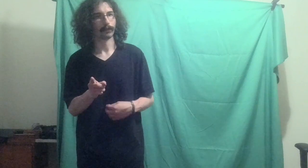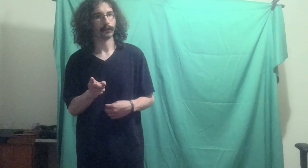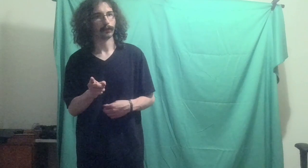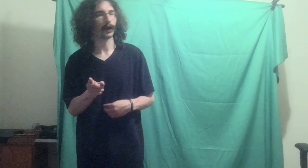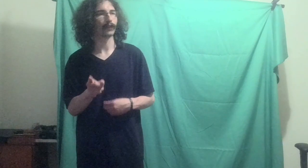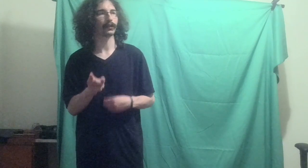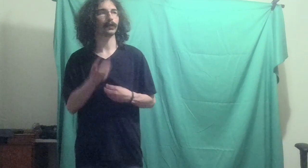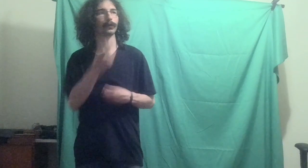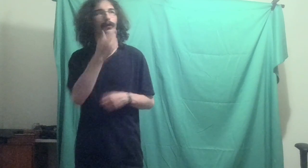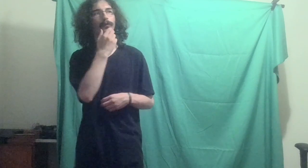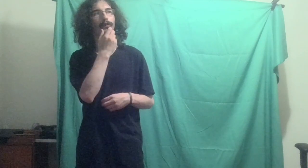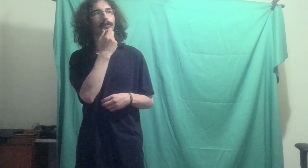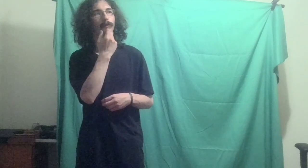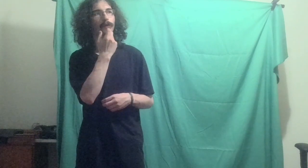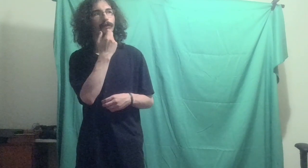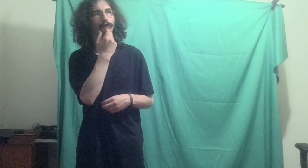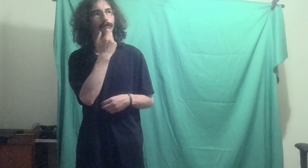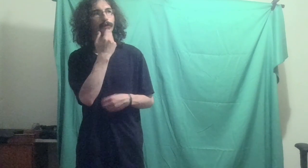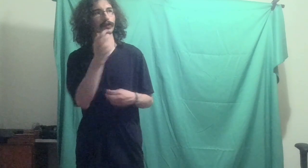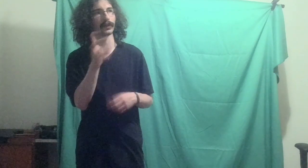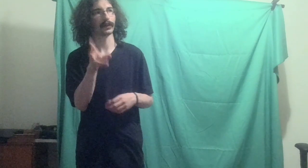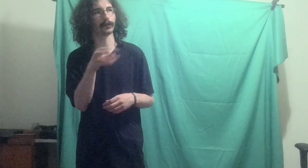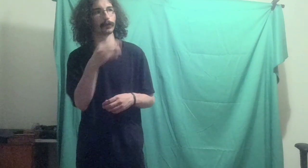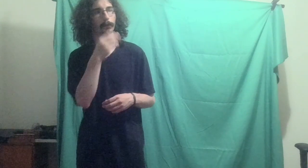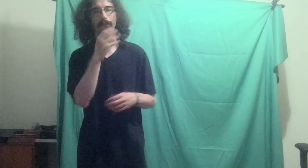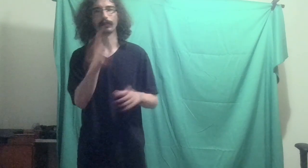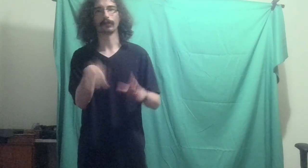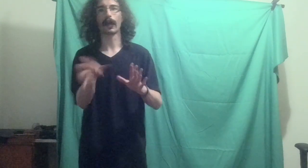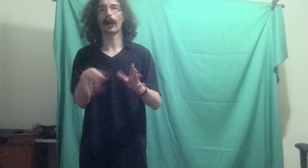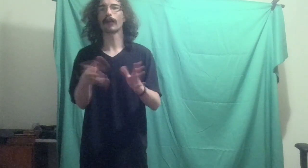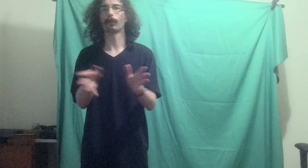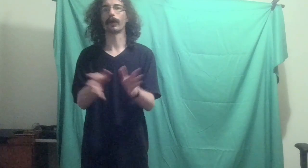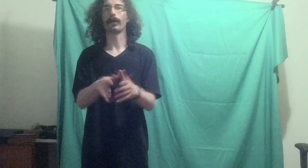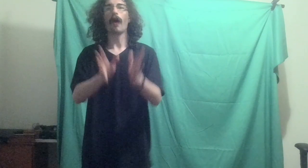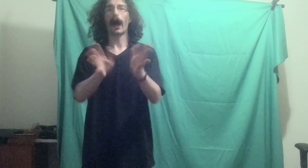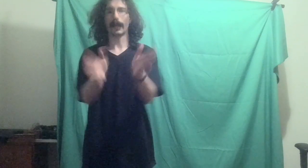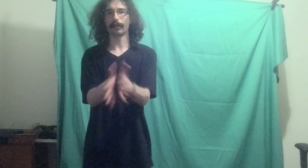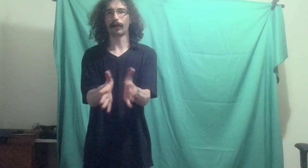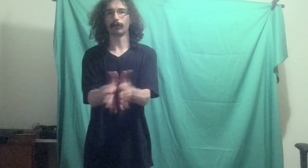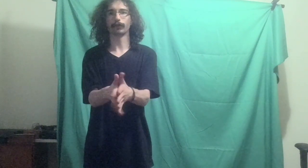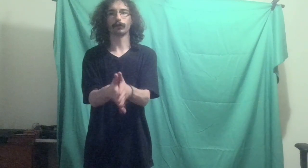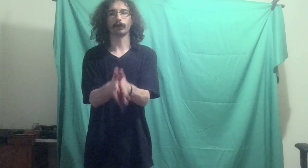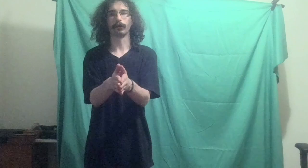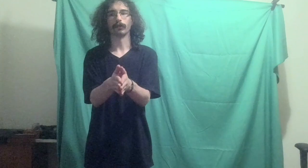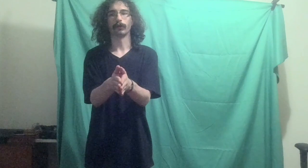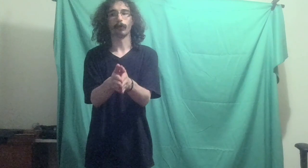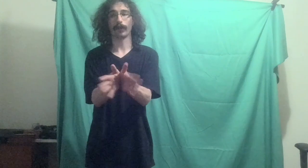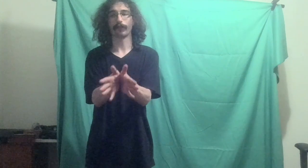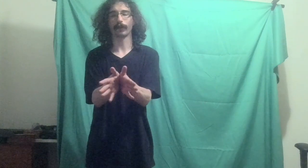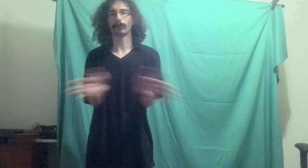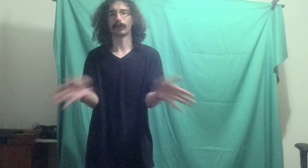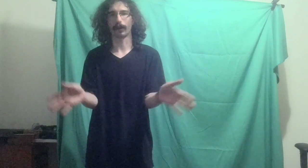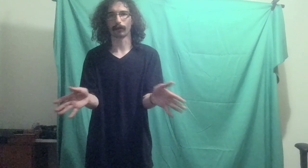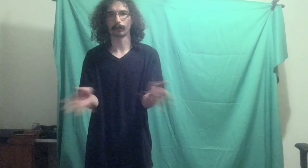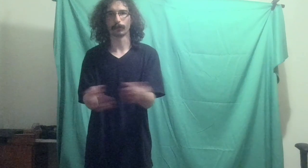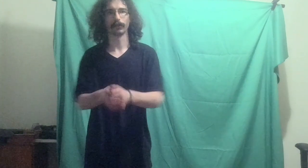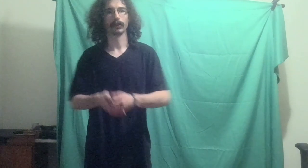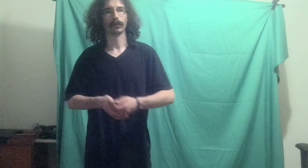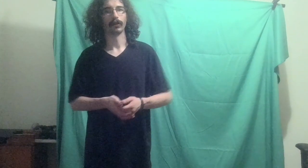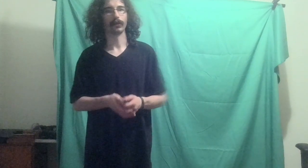Well, actually, I don't know if it took one year or two years, I can't remember, but either way, I hit the original goal way faster than I thought it would, and I